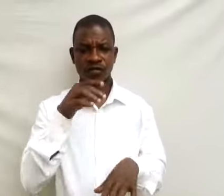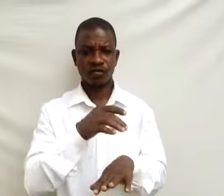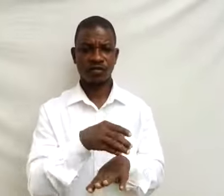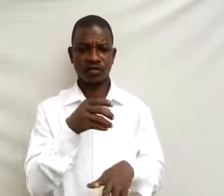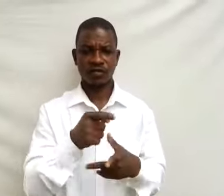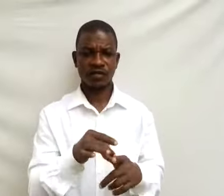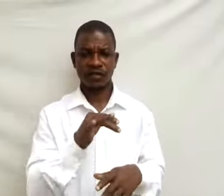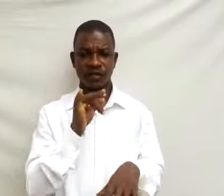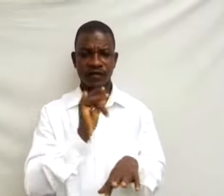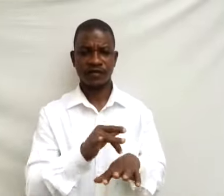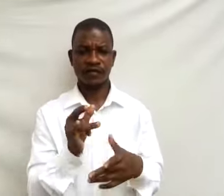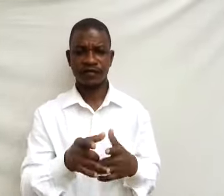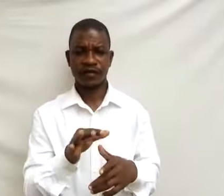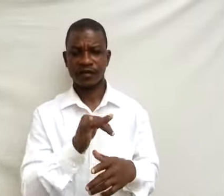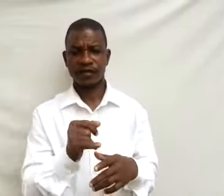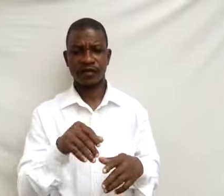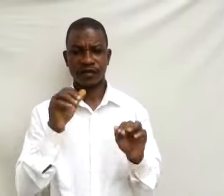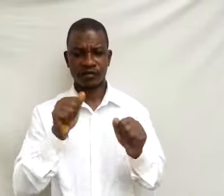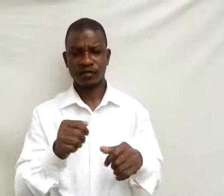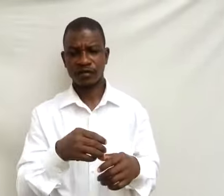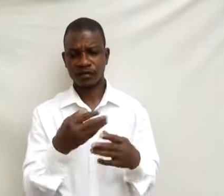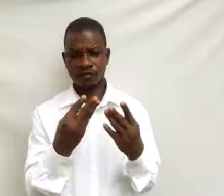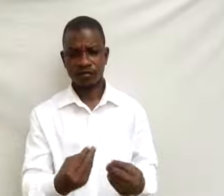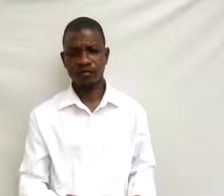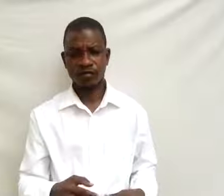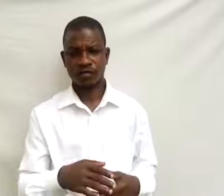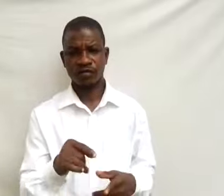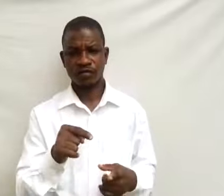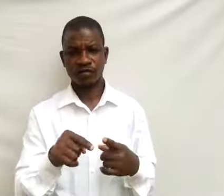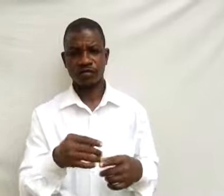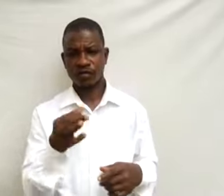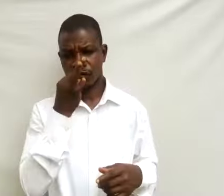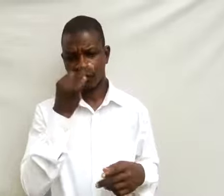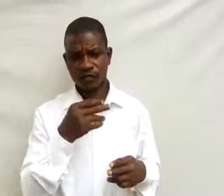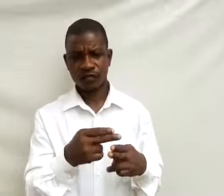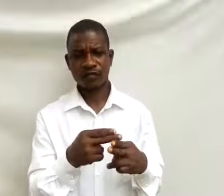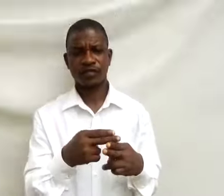effects and possible solutions to food shortage.